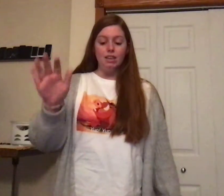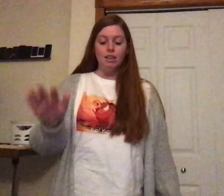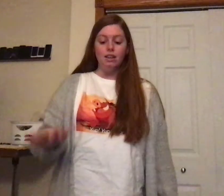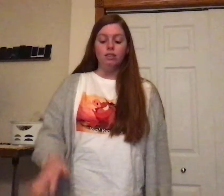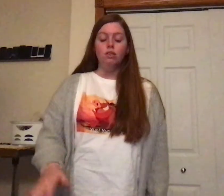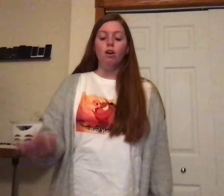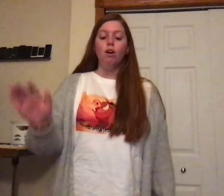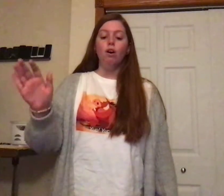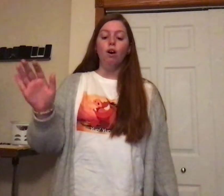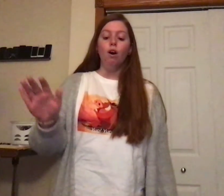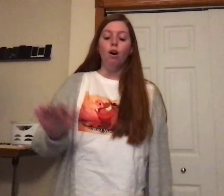Do.